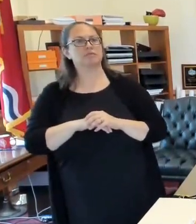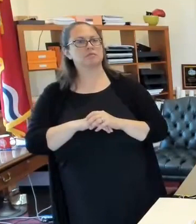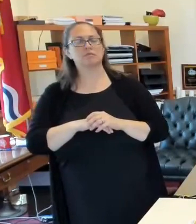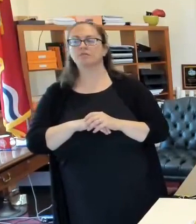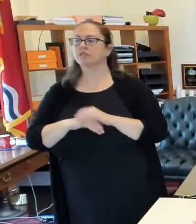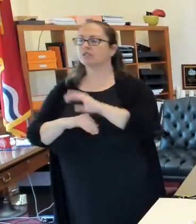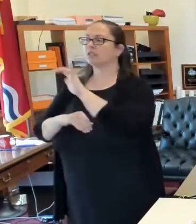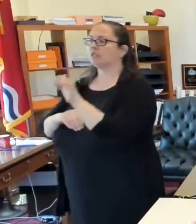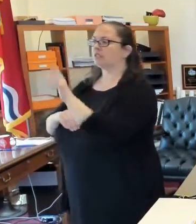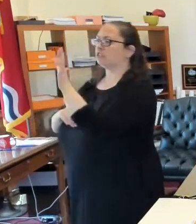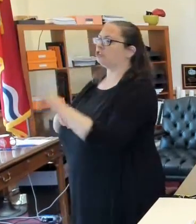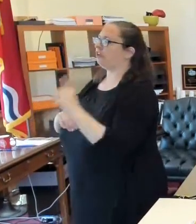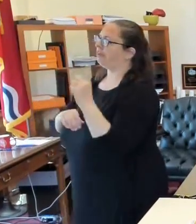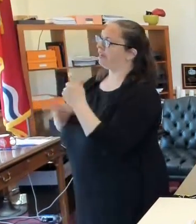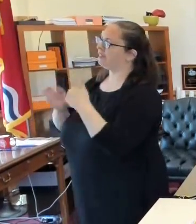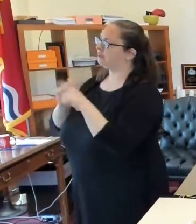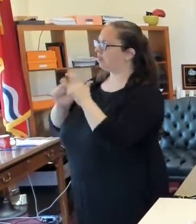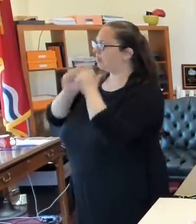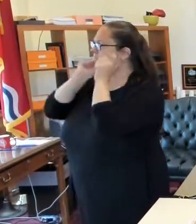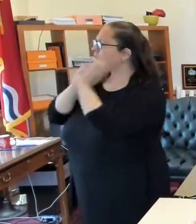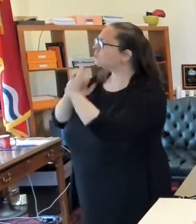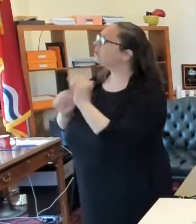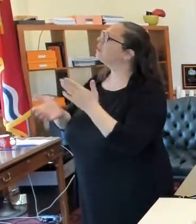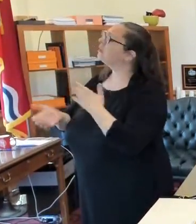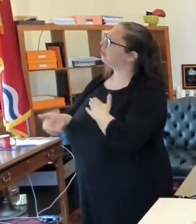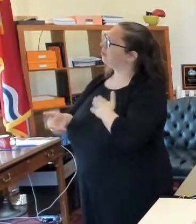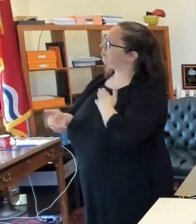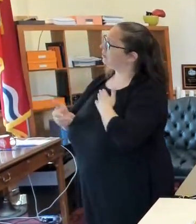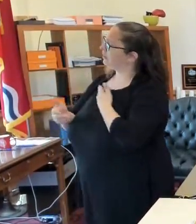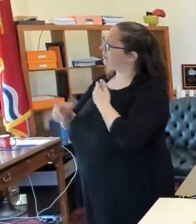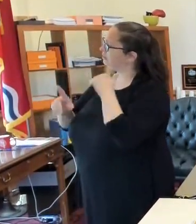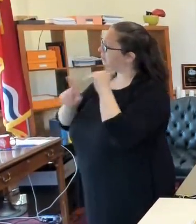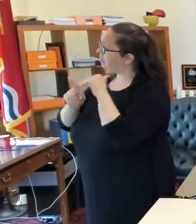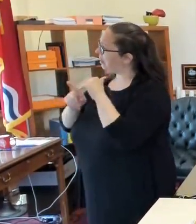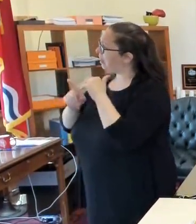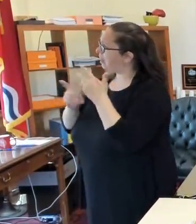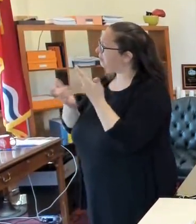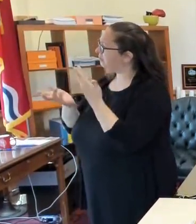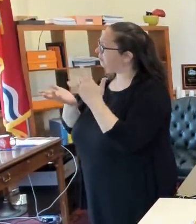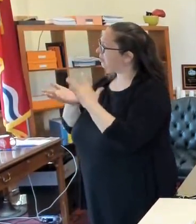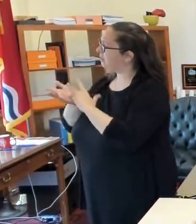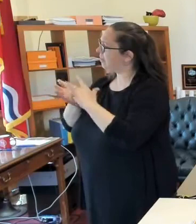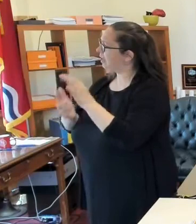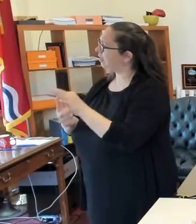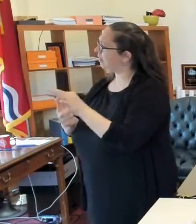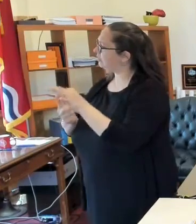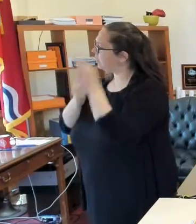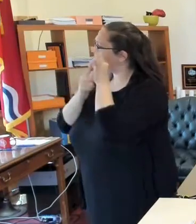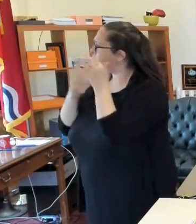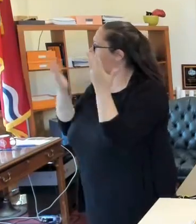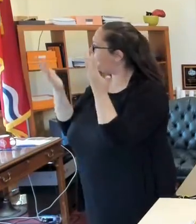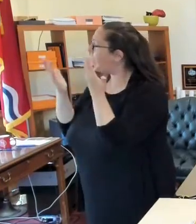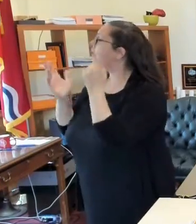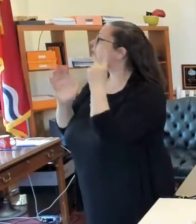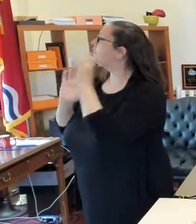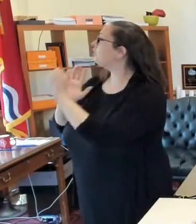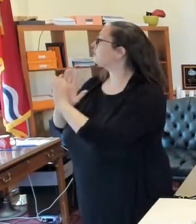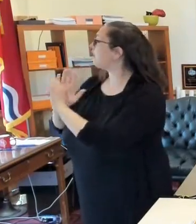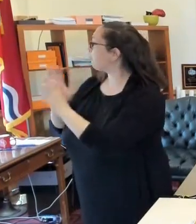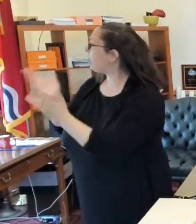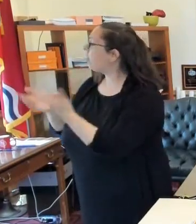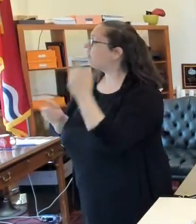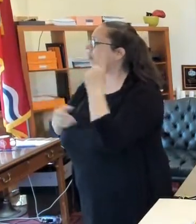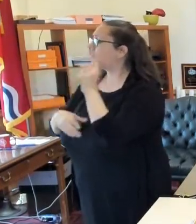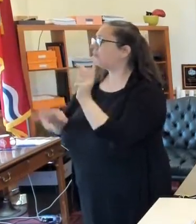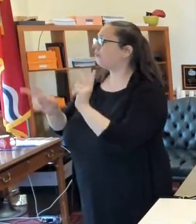Jerry's question also about masks. Can you please share or remind us what the medical exemptions are, with example, for